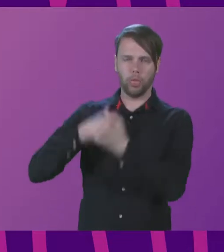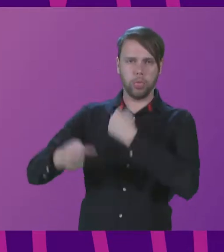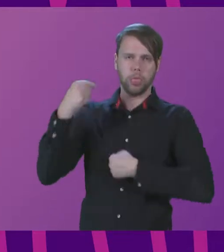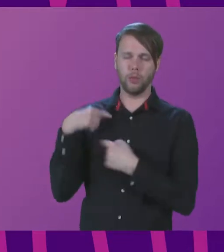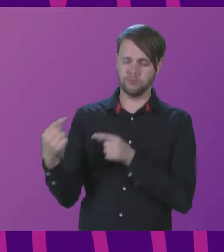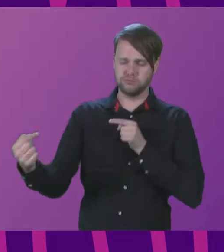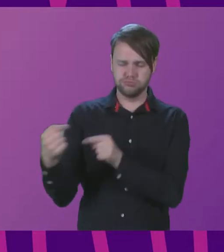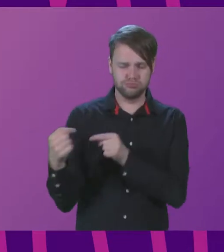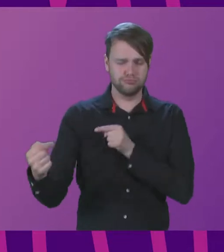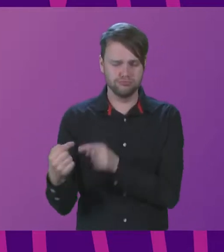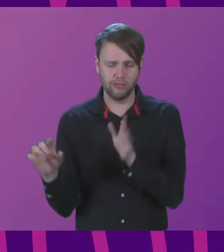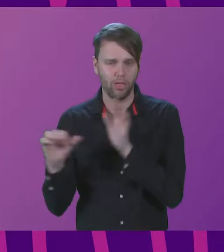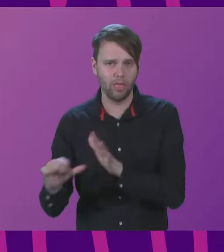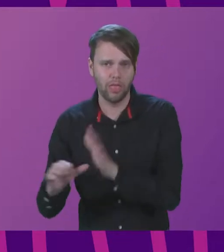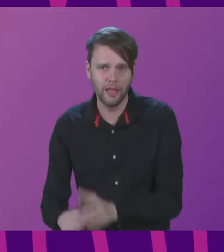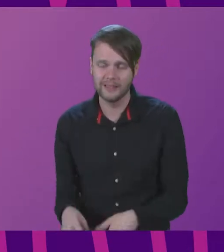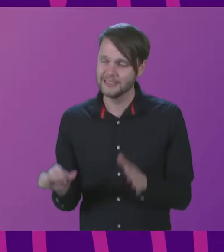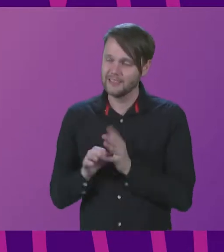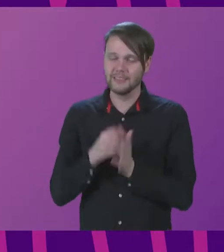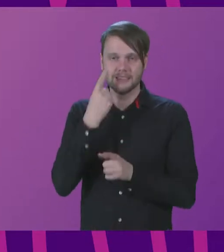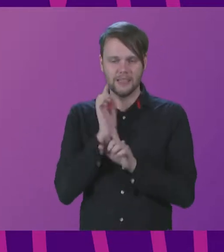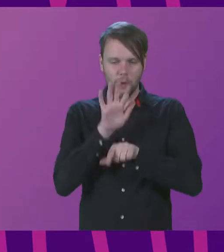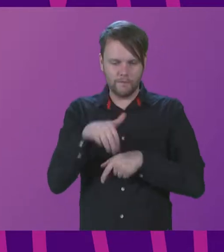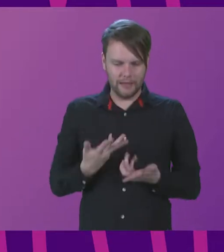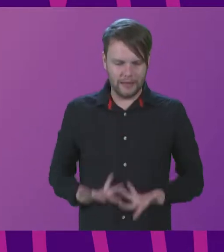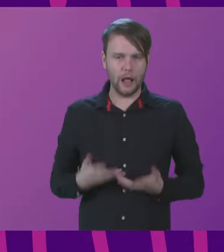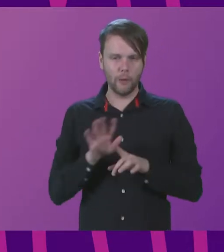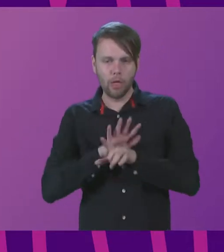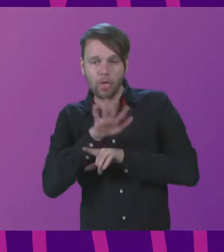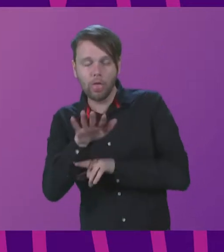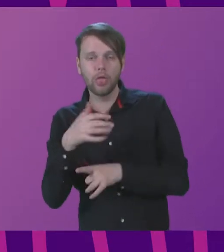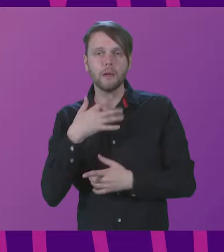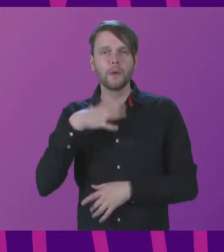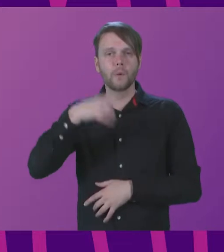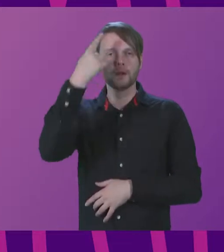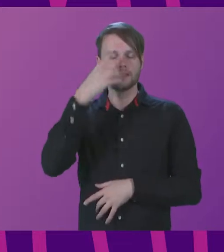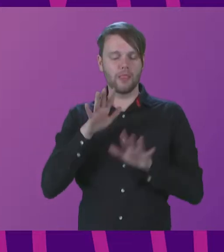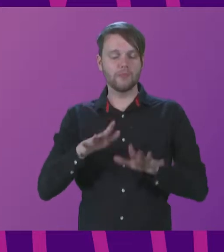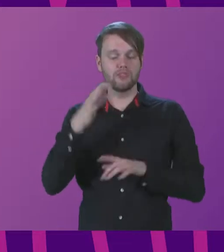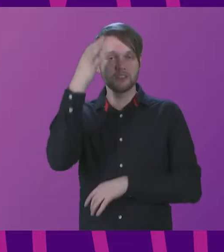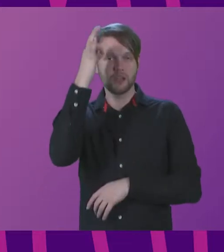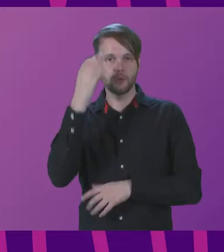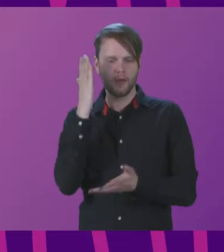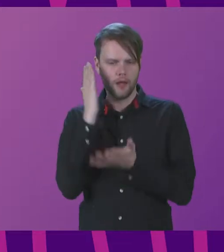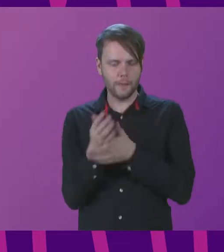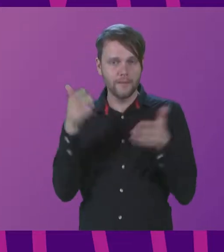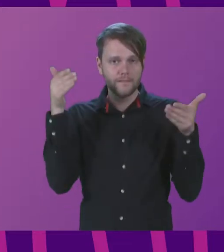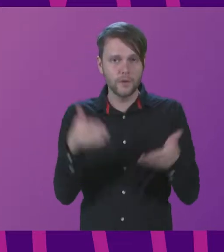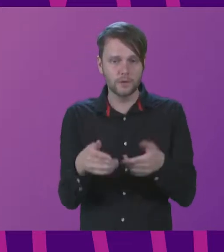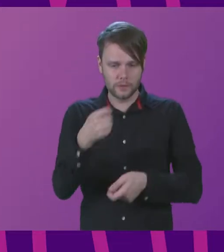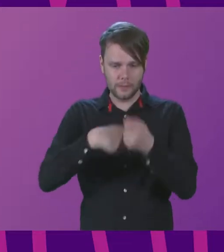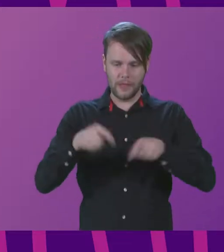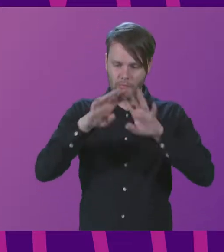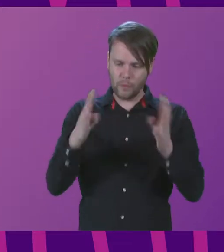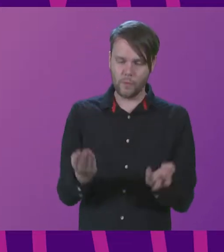it's hard to see beyond here and now. But I want you to know that the British Council, we're firmly focused on simply making